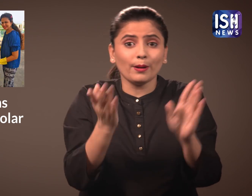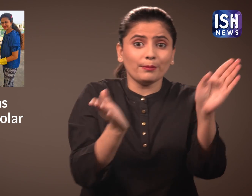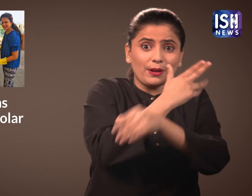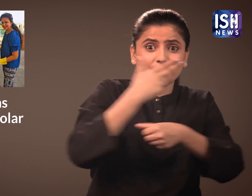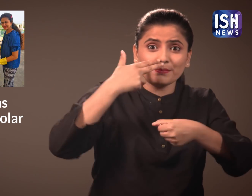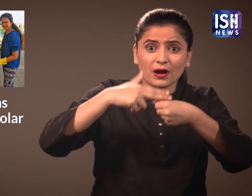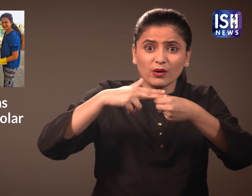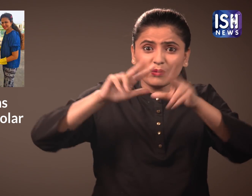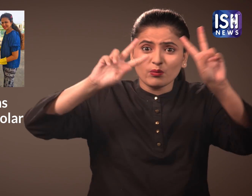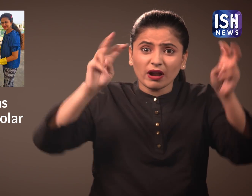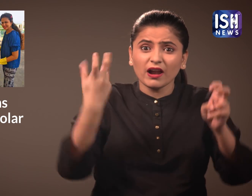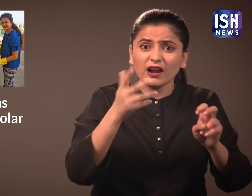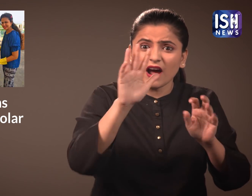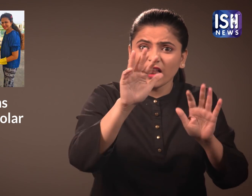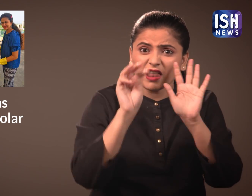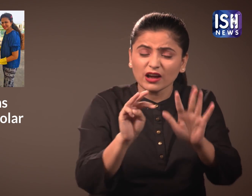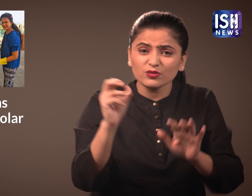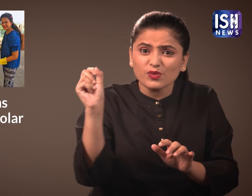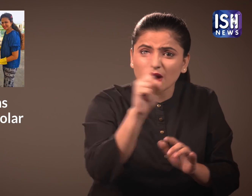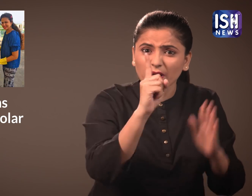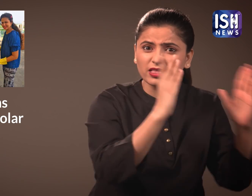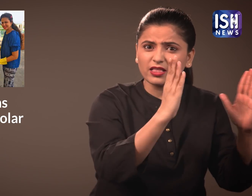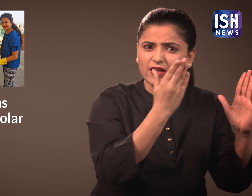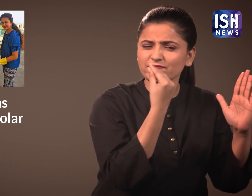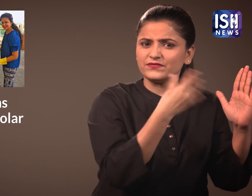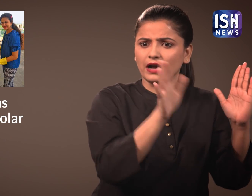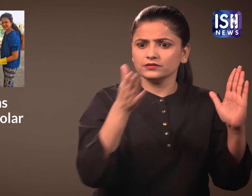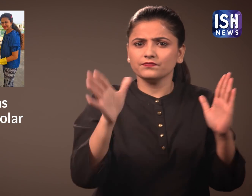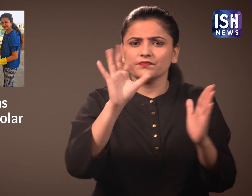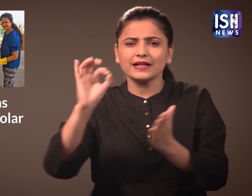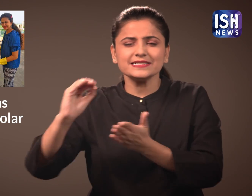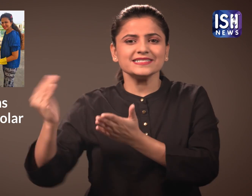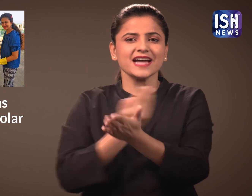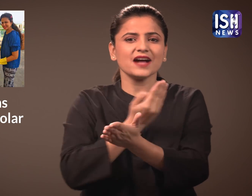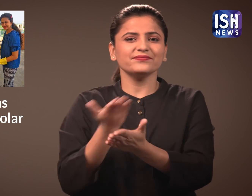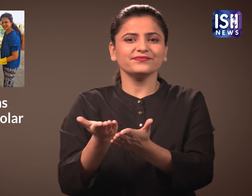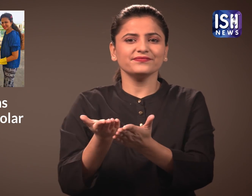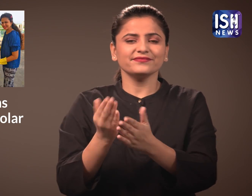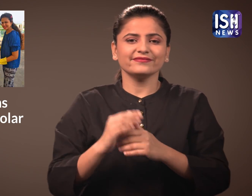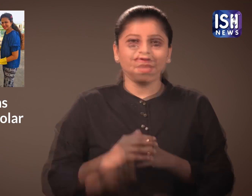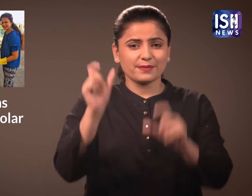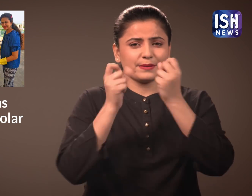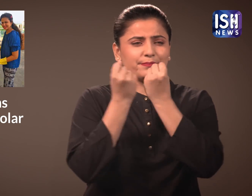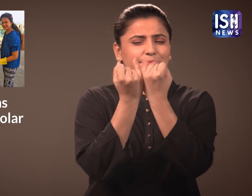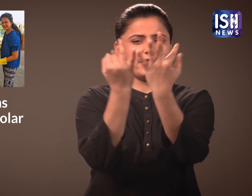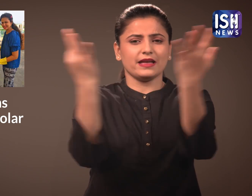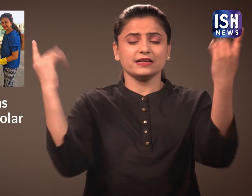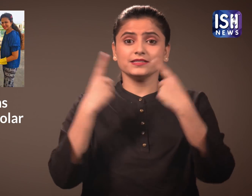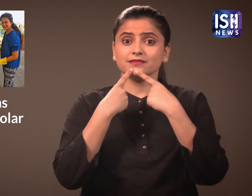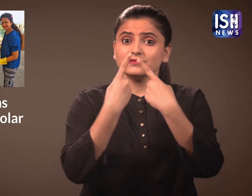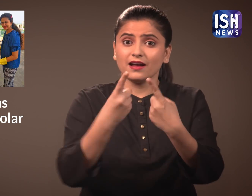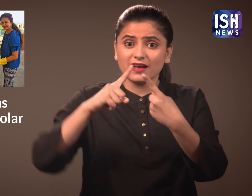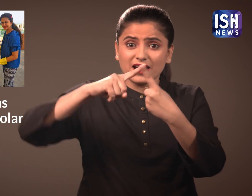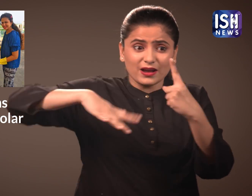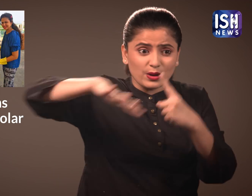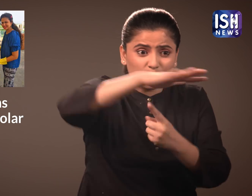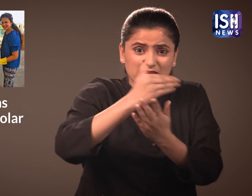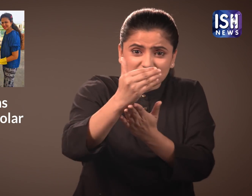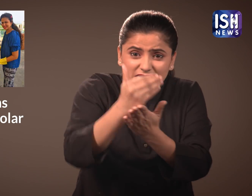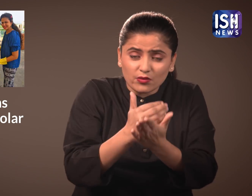Earlier servicing petrol based car costed Rs 9,000 for a month such a waste Rs 500 is much cheaper. Many people shy away from becoming